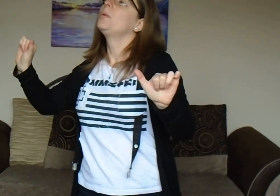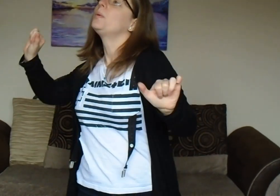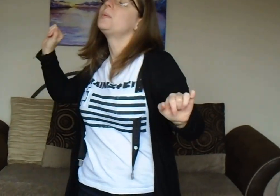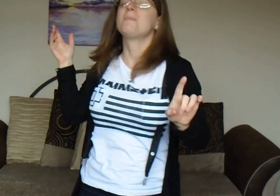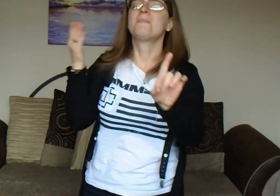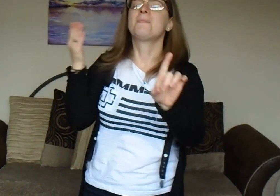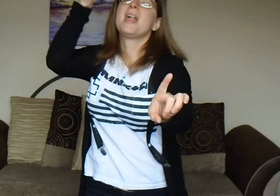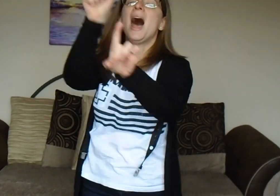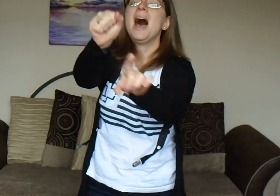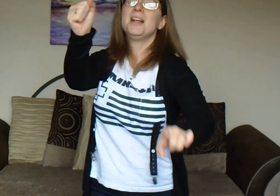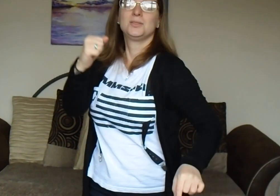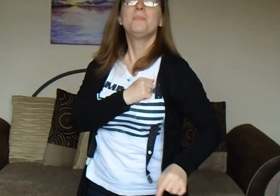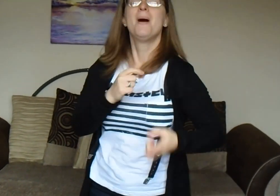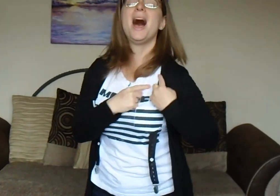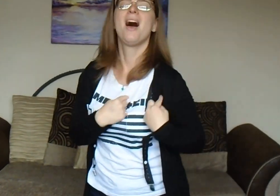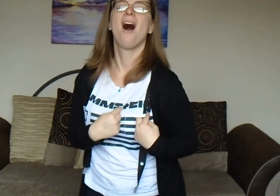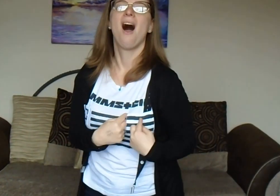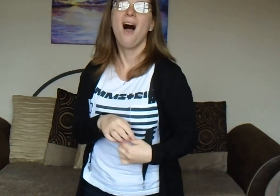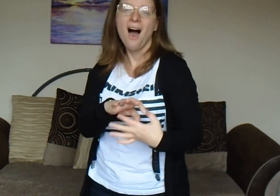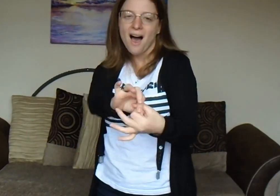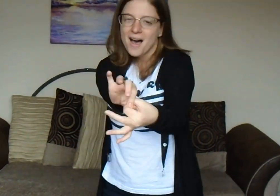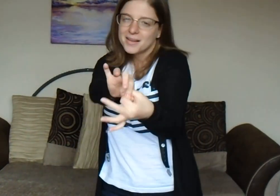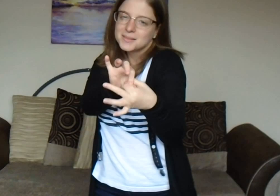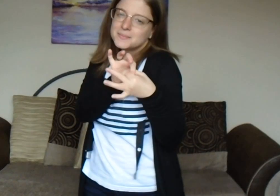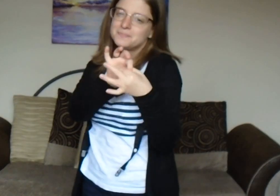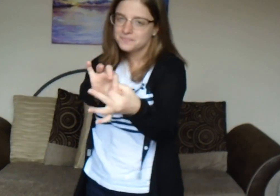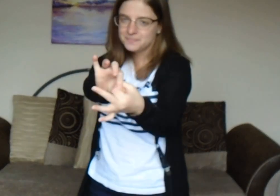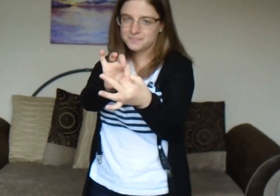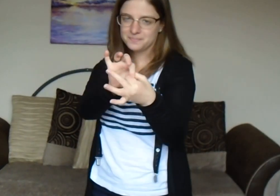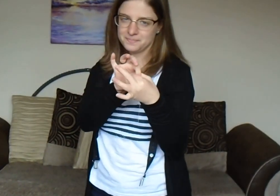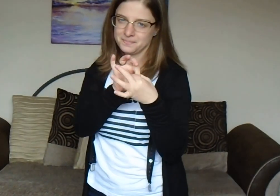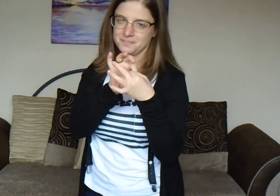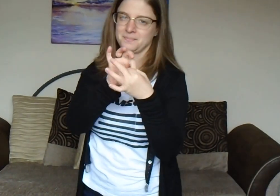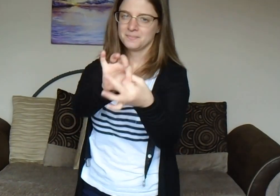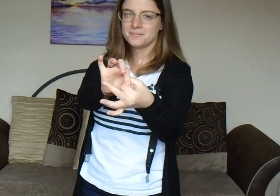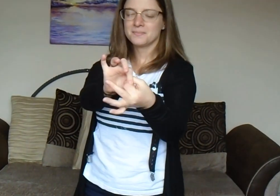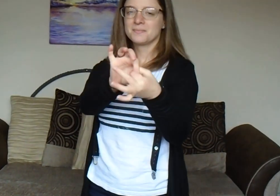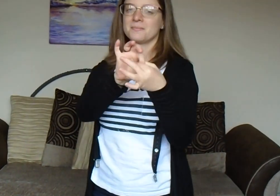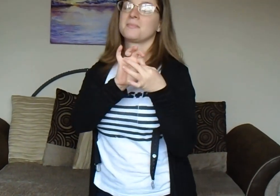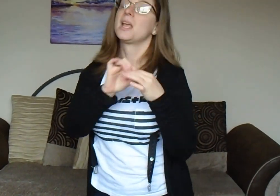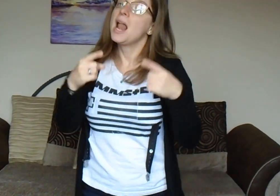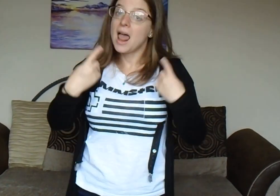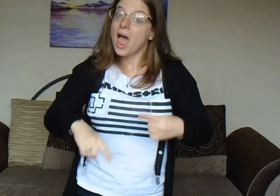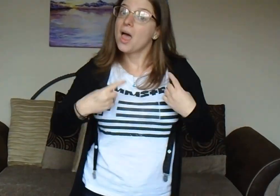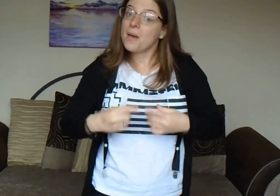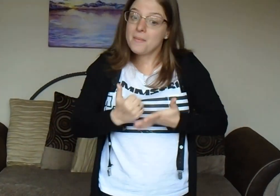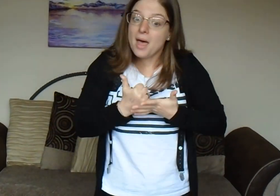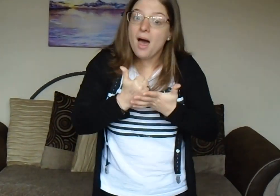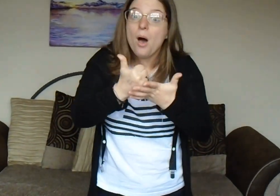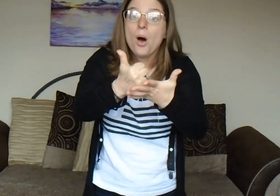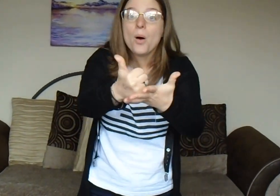And so long Let me have it